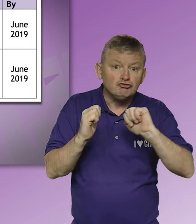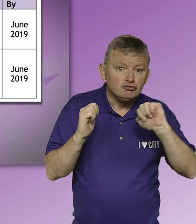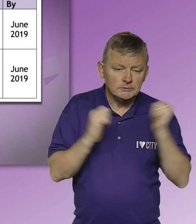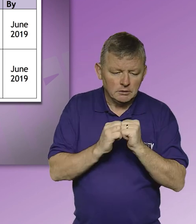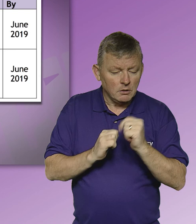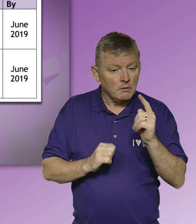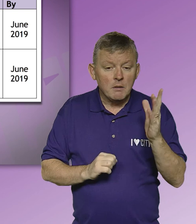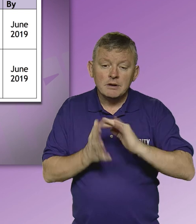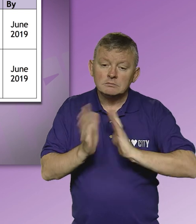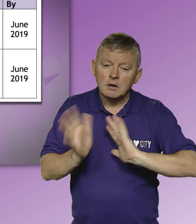BSL format